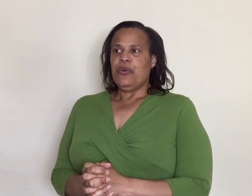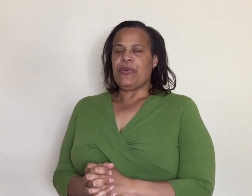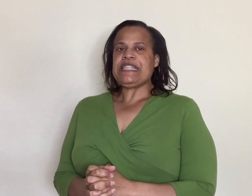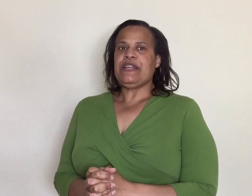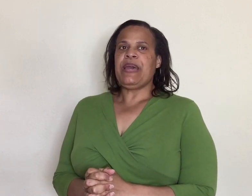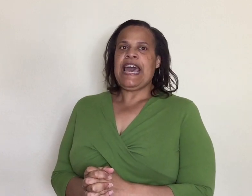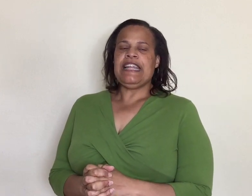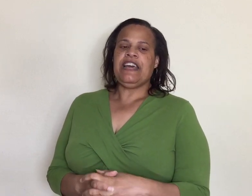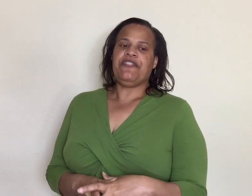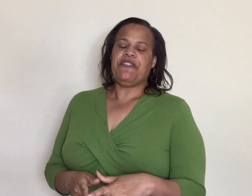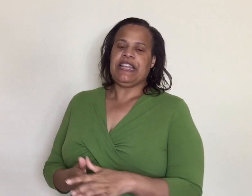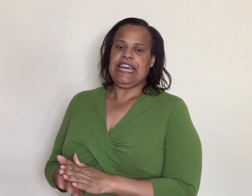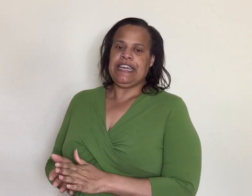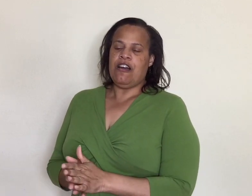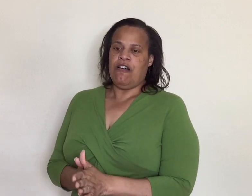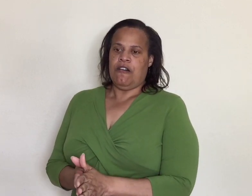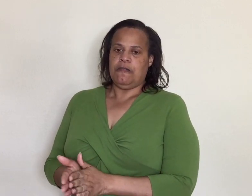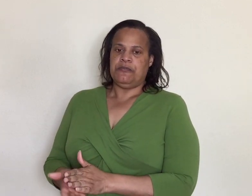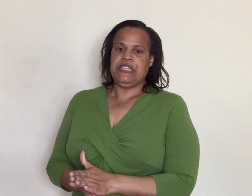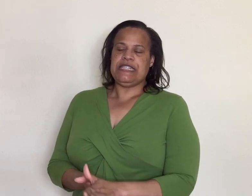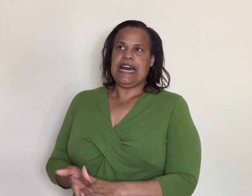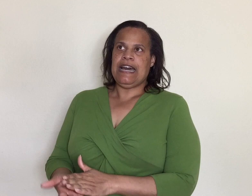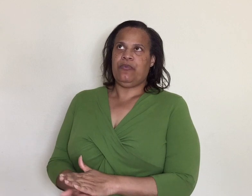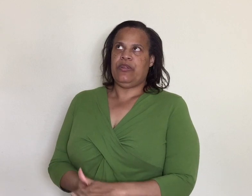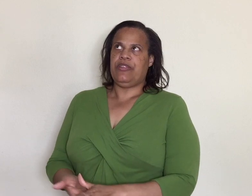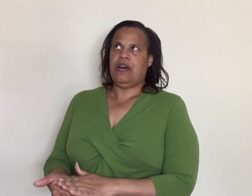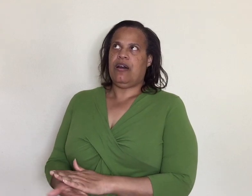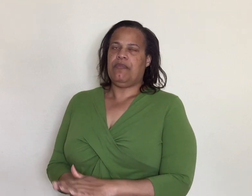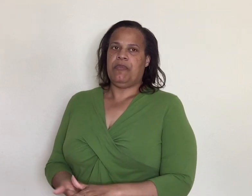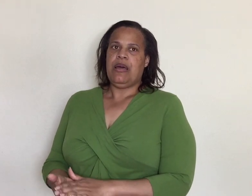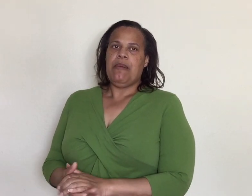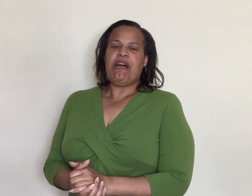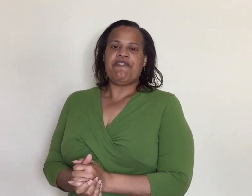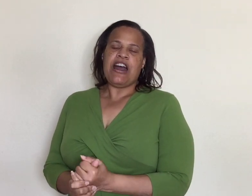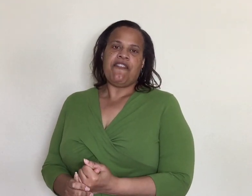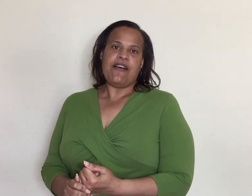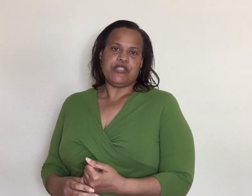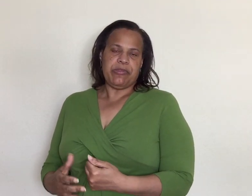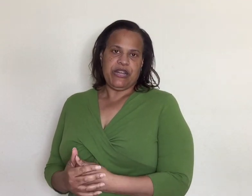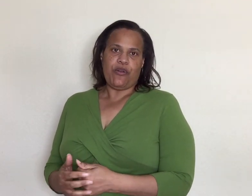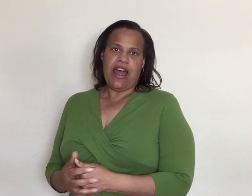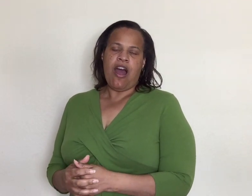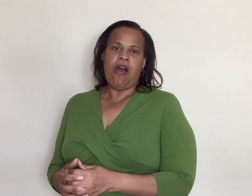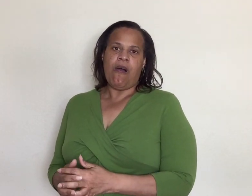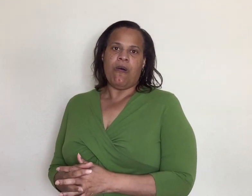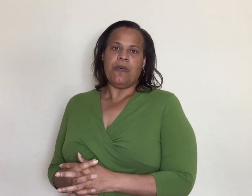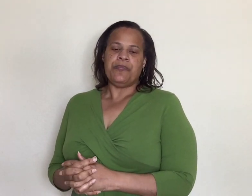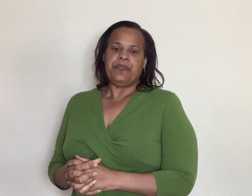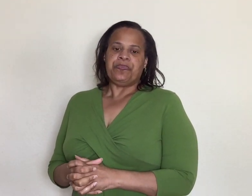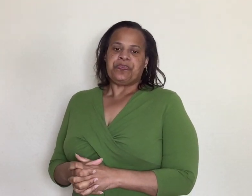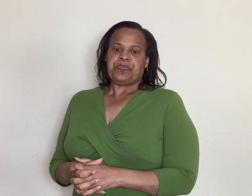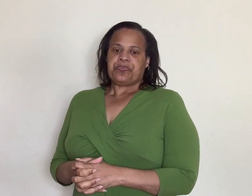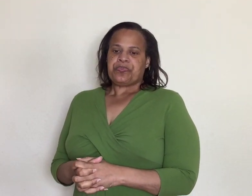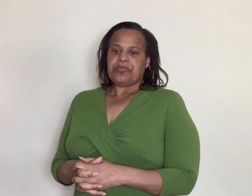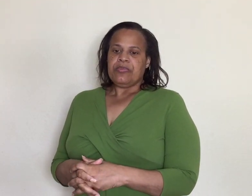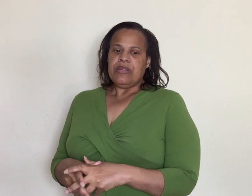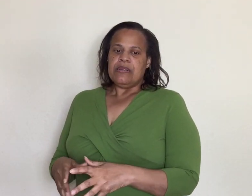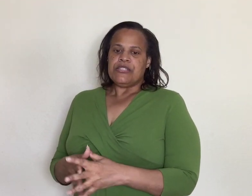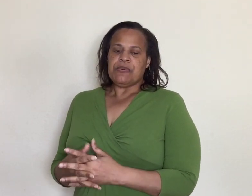recently we had a death of a lady um she died within uh about five hours of being on our hall she